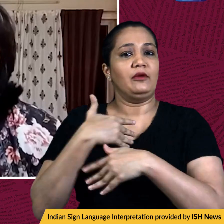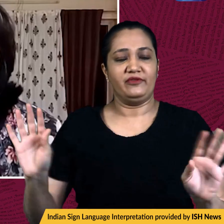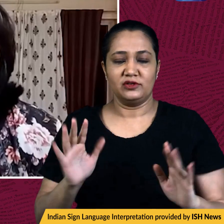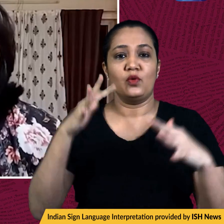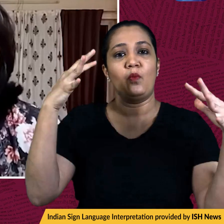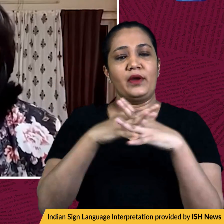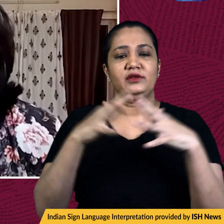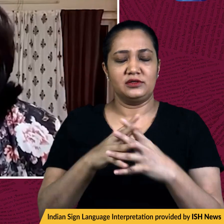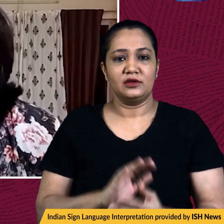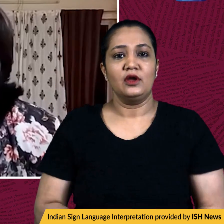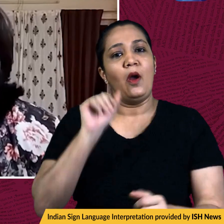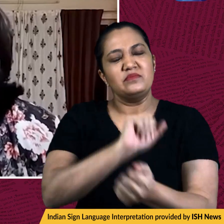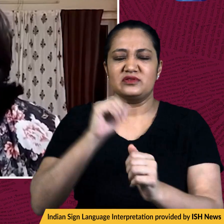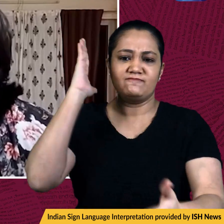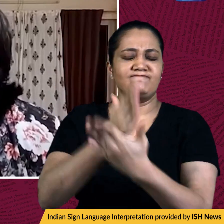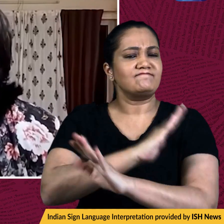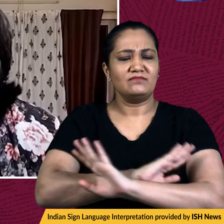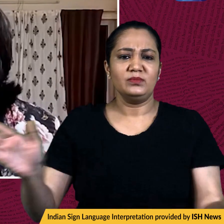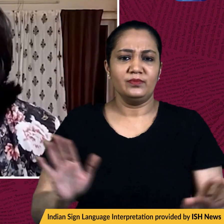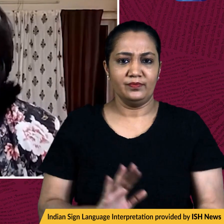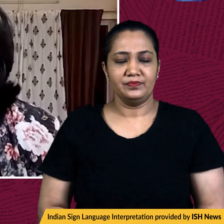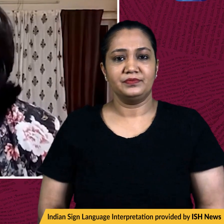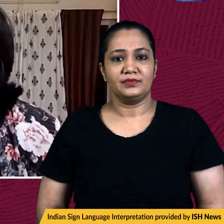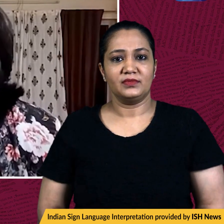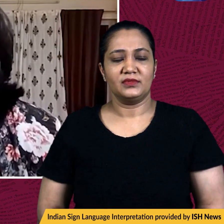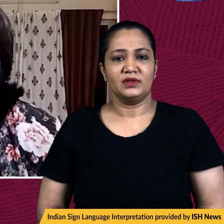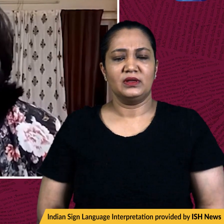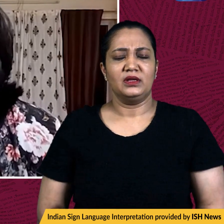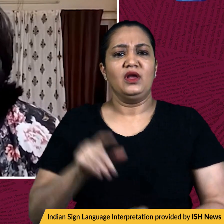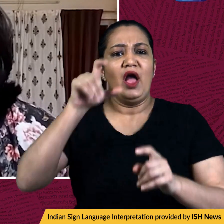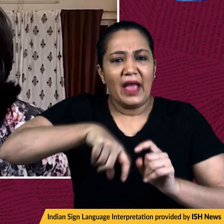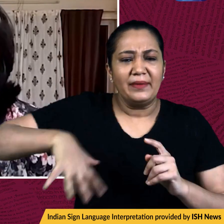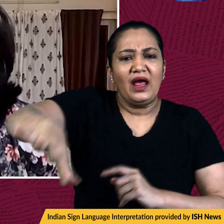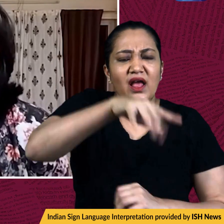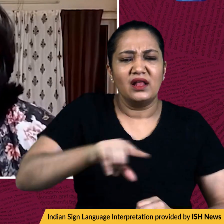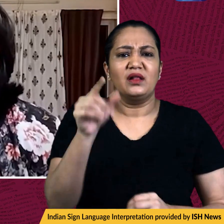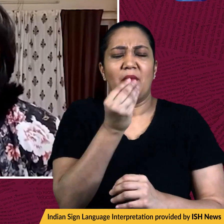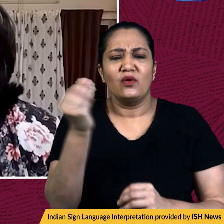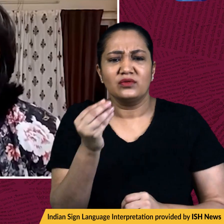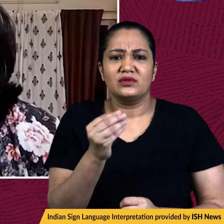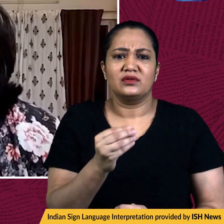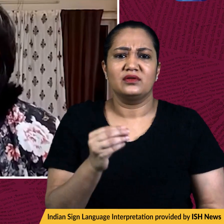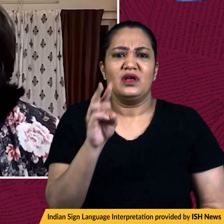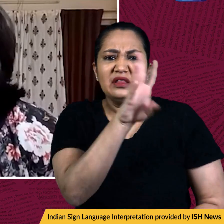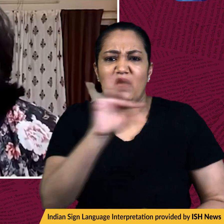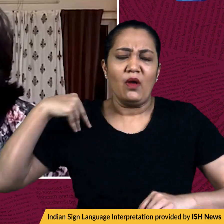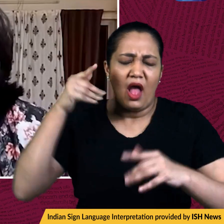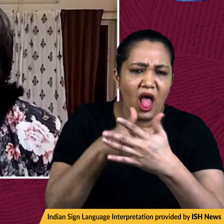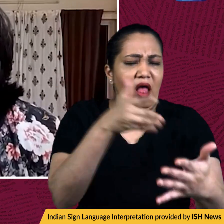by the New Zealand police, which disrupted the capital for the last three weeks. The anti